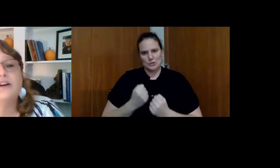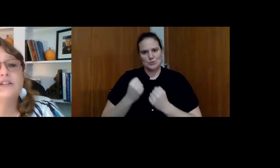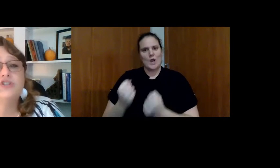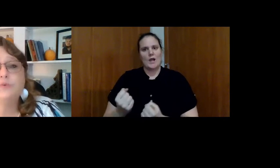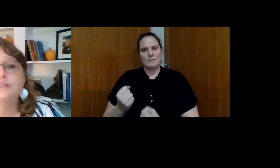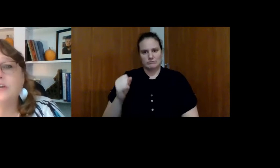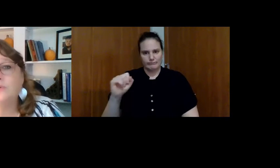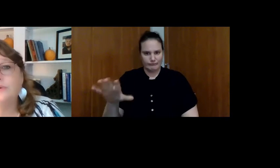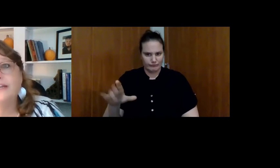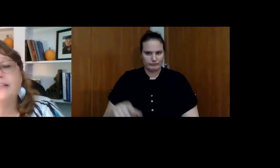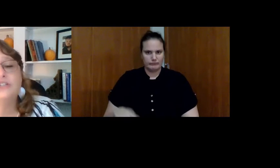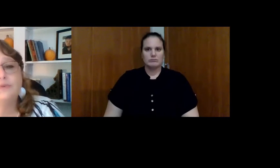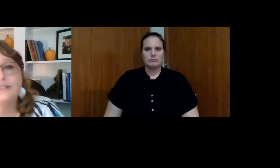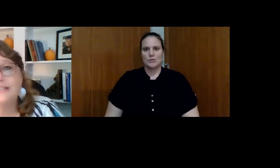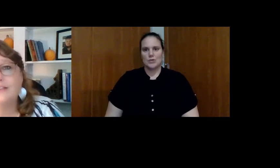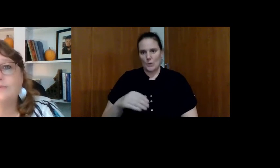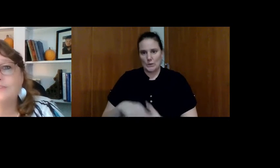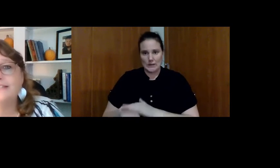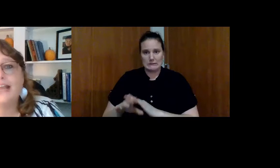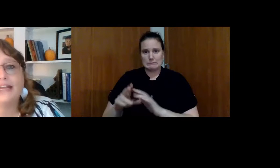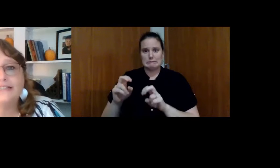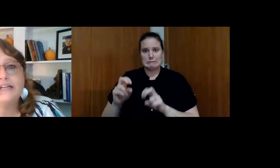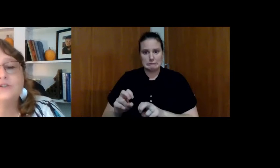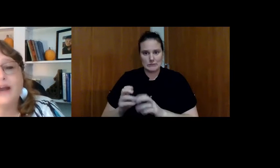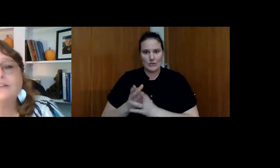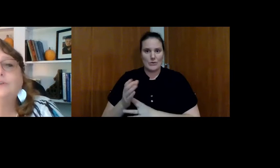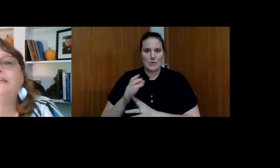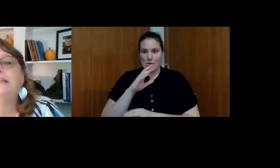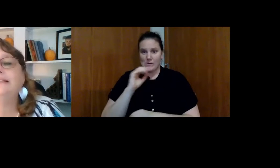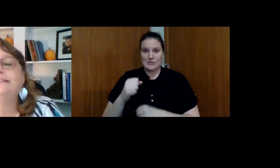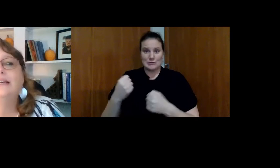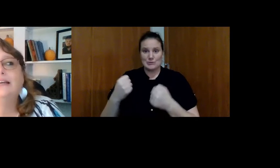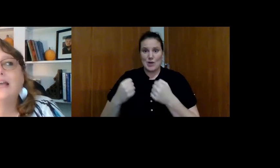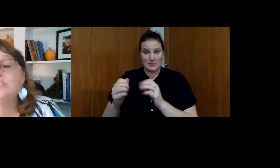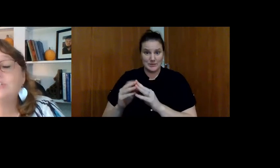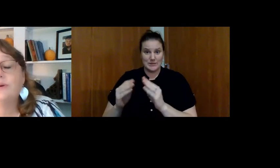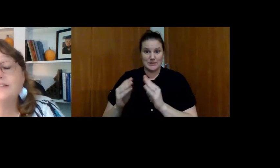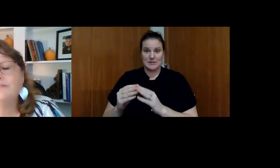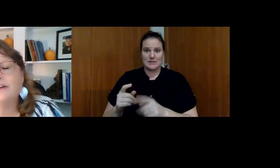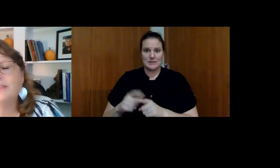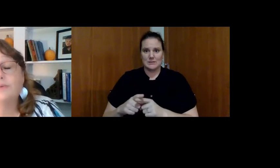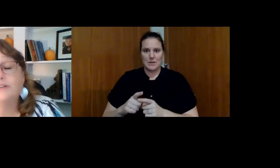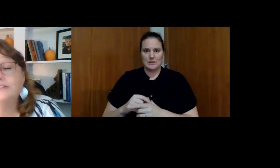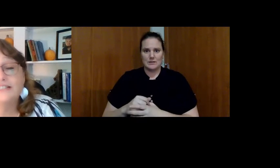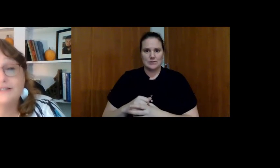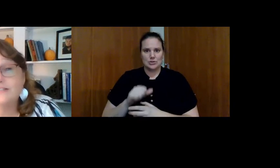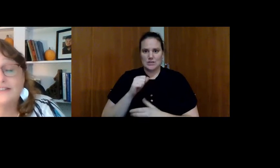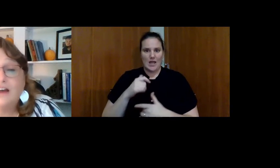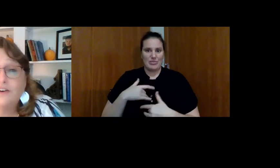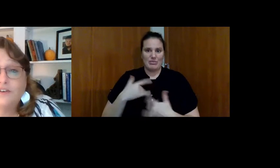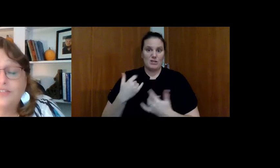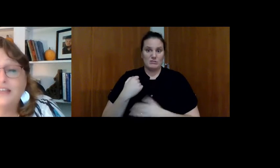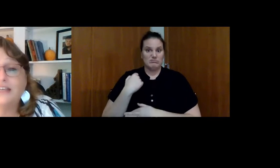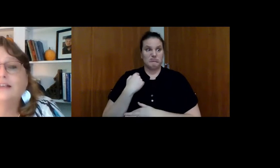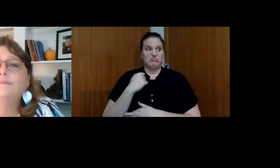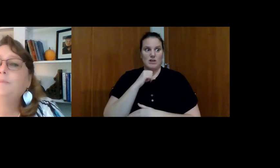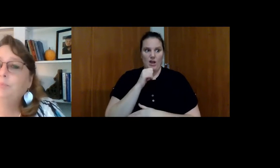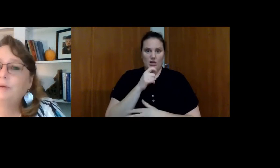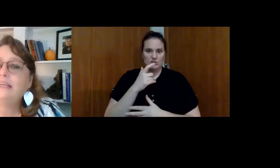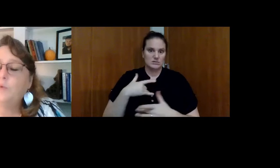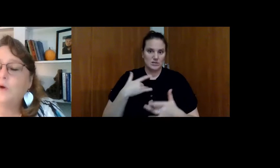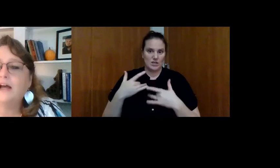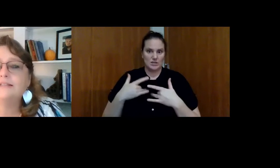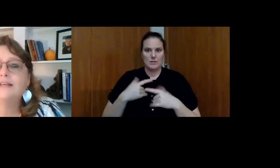out there and she would go in and she would sit through these antique tractor meetings. And she wasn't very thrilled because it's not her thing.